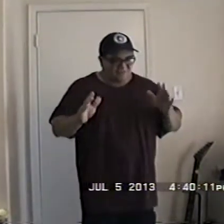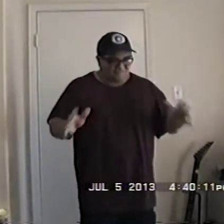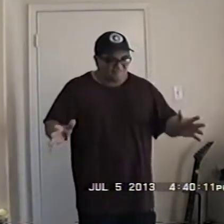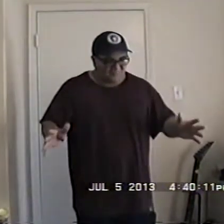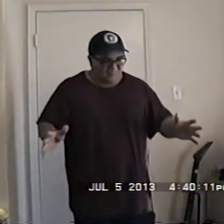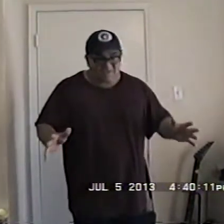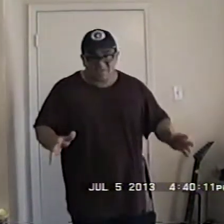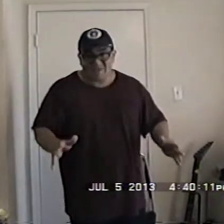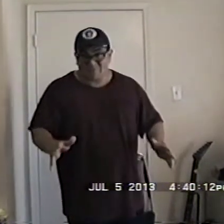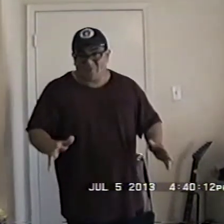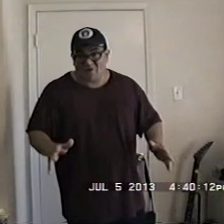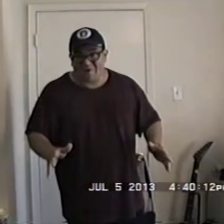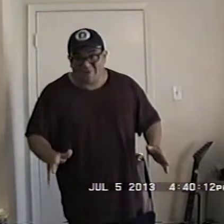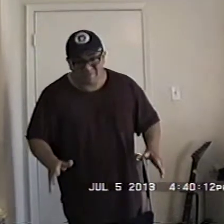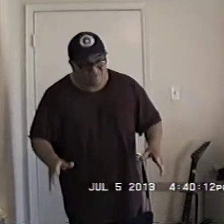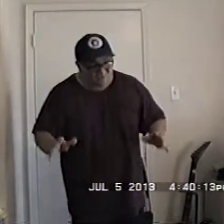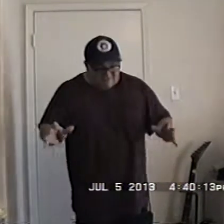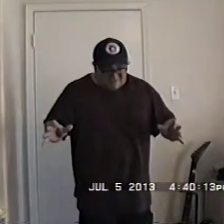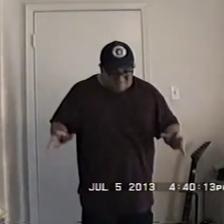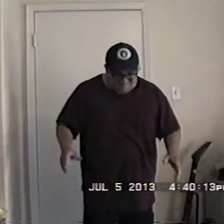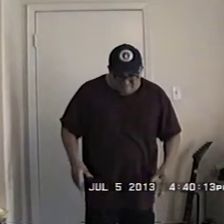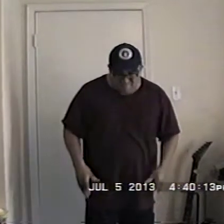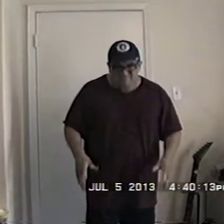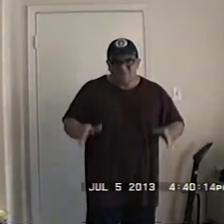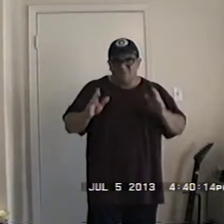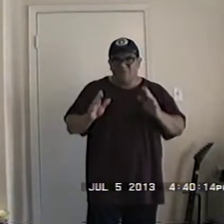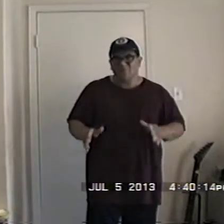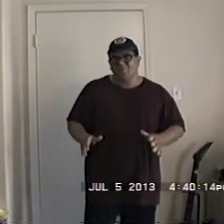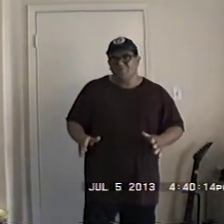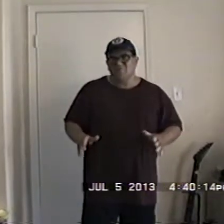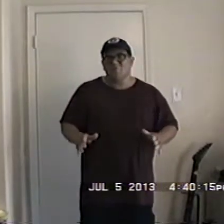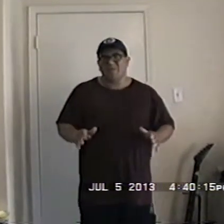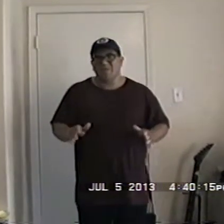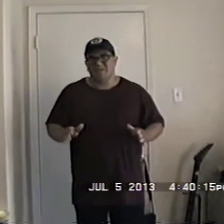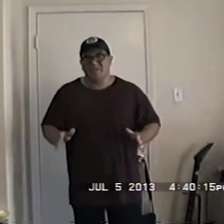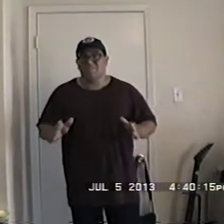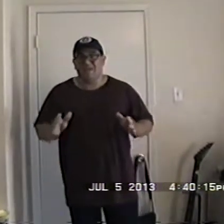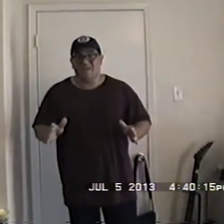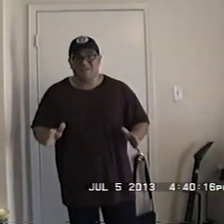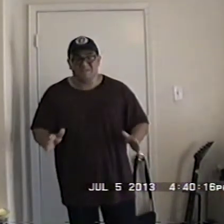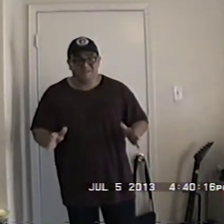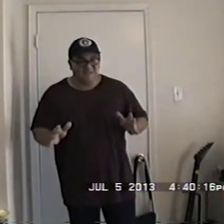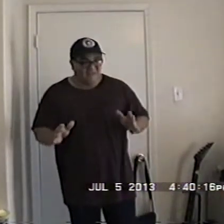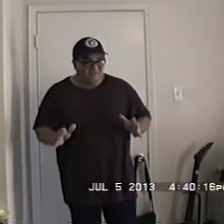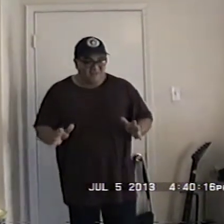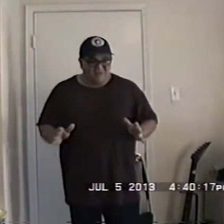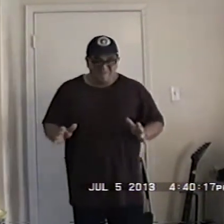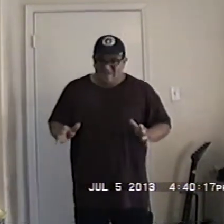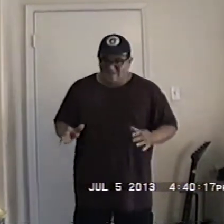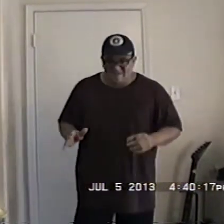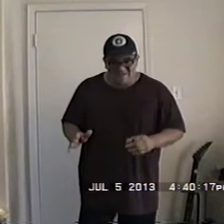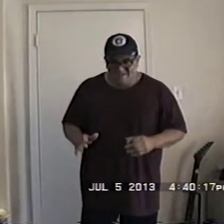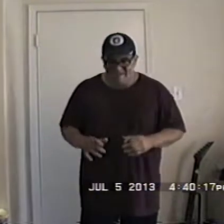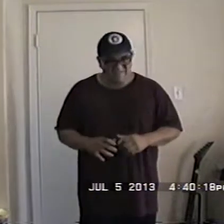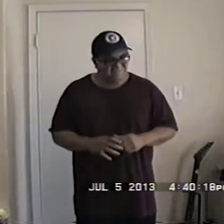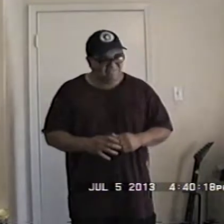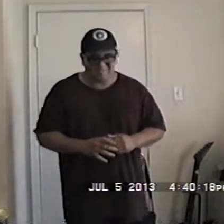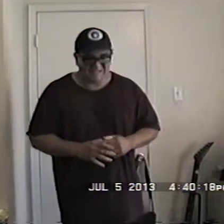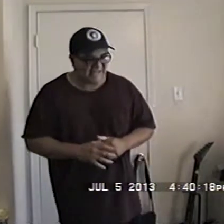the next thing I'm going to talk about quickly those of you who are getting an MBA man I